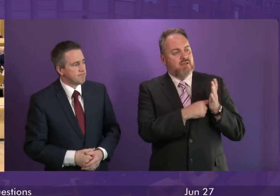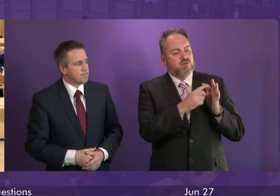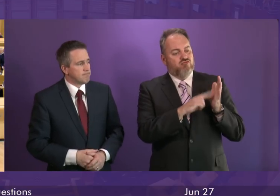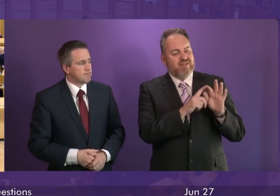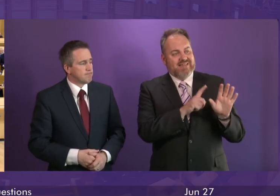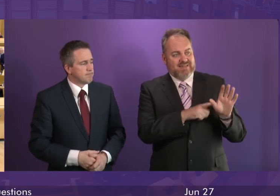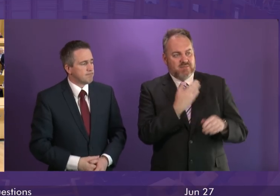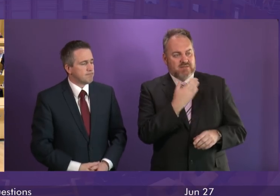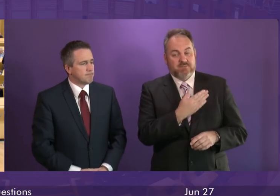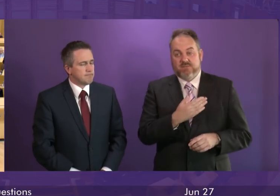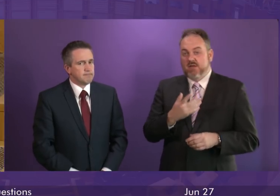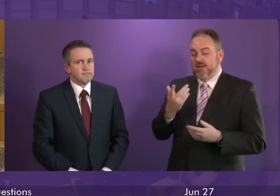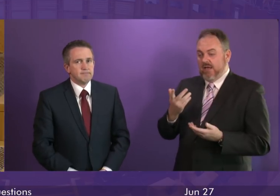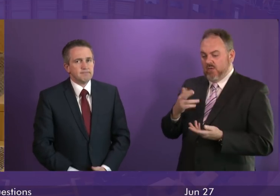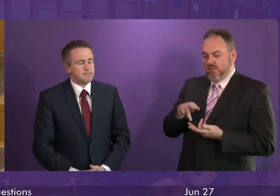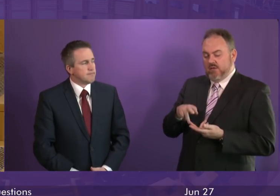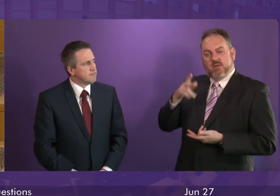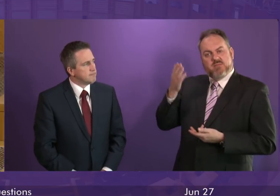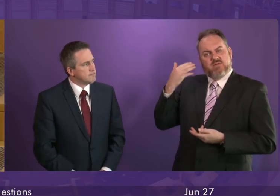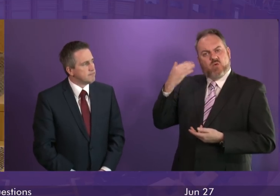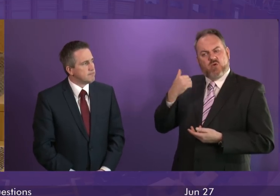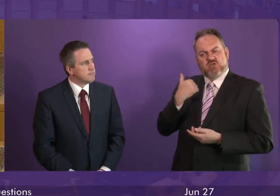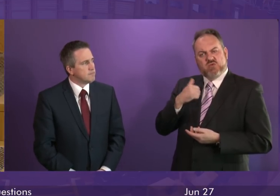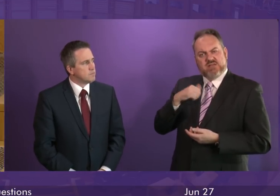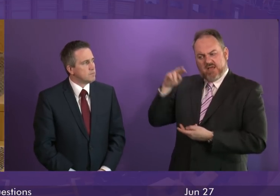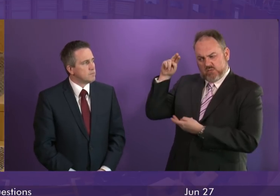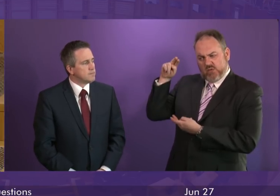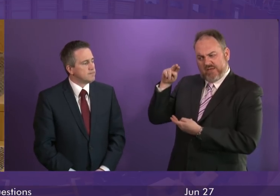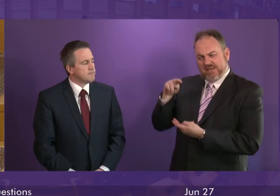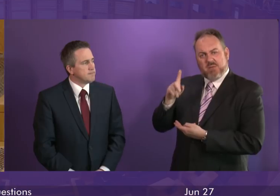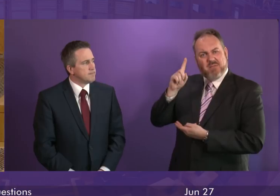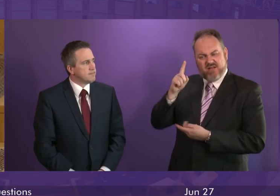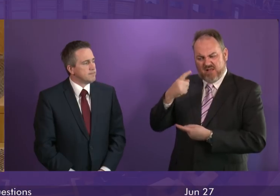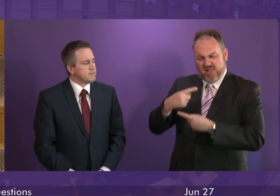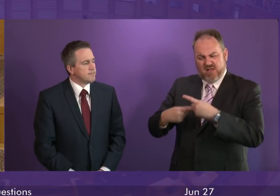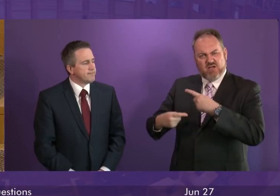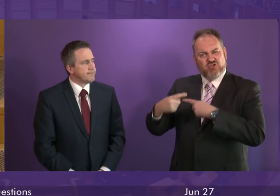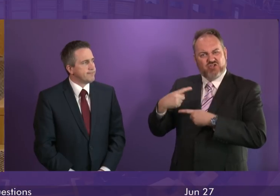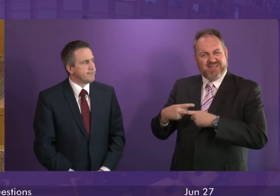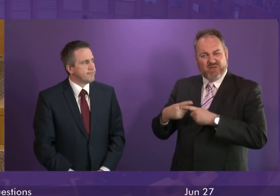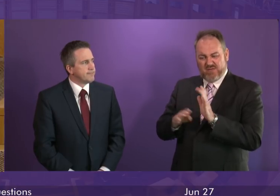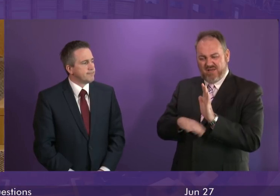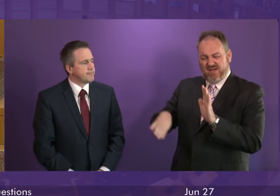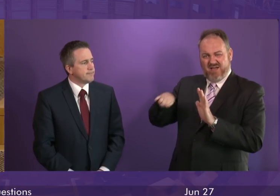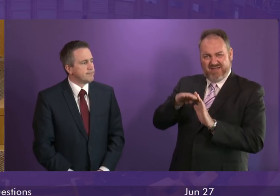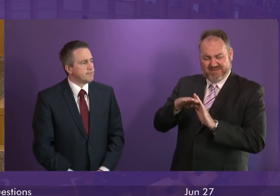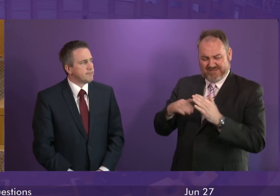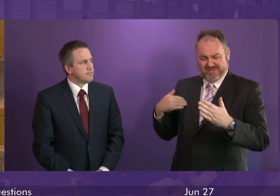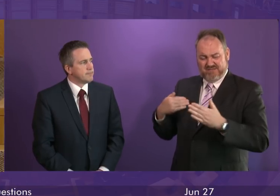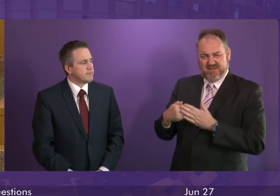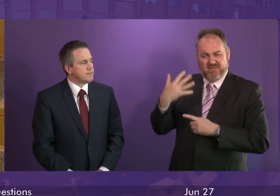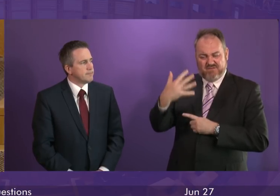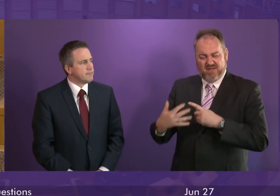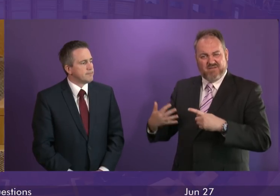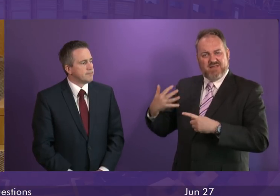The number of suicides was steadily going down. But last year, it was its highest for five years. For